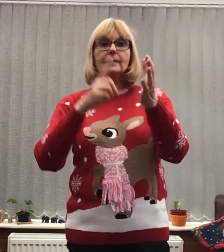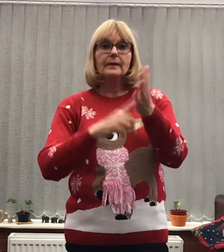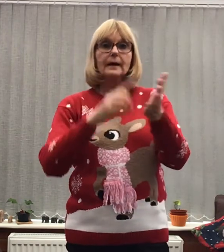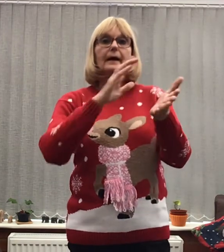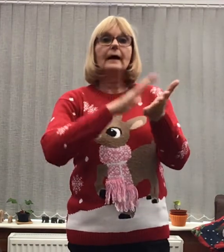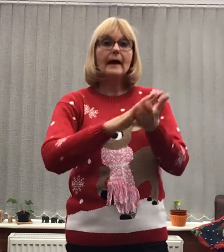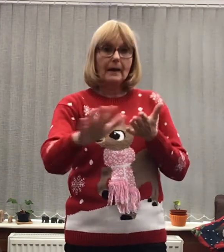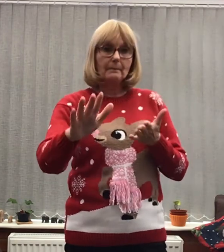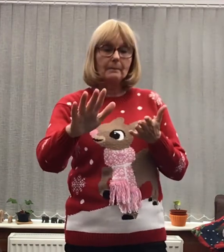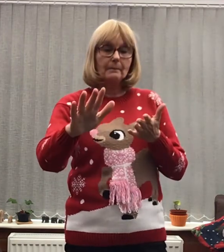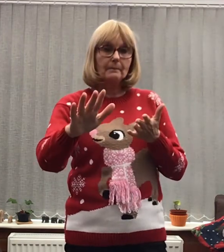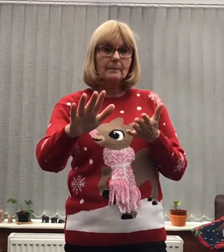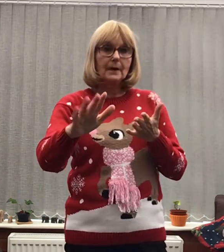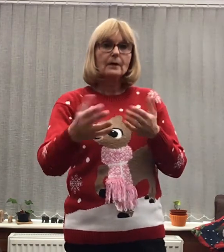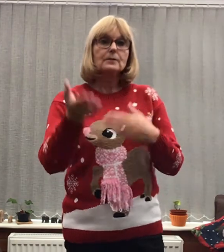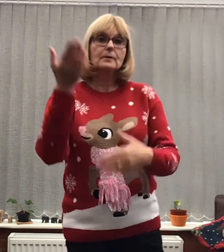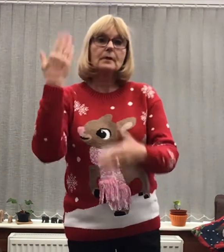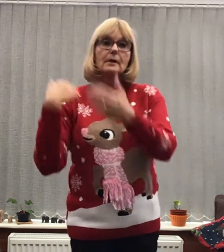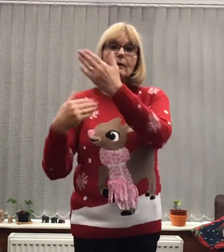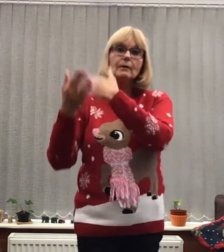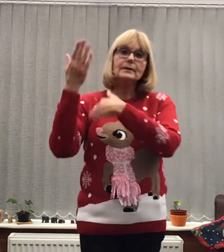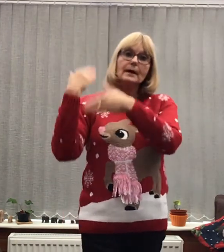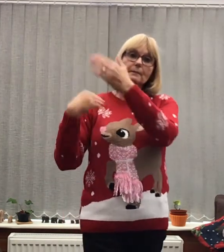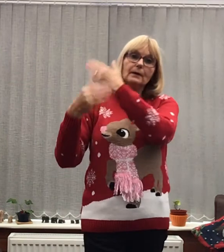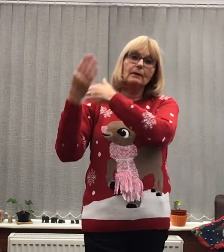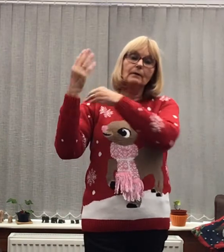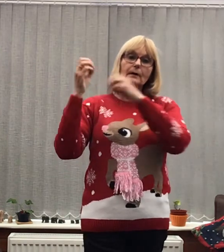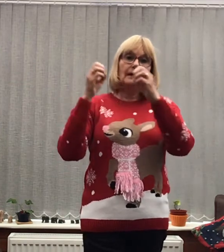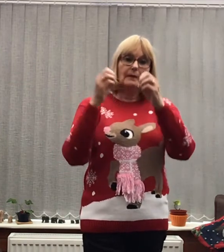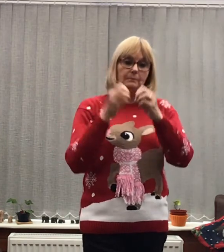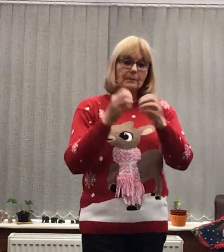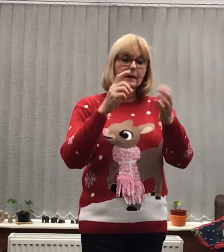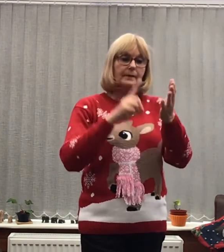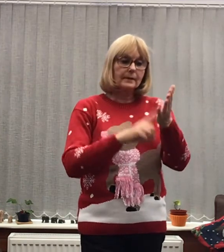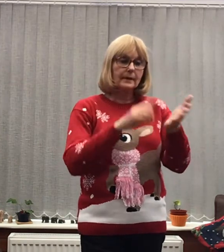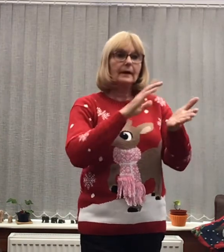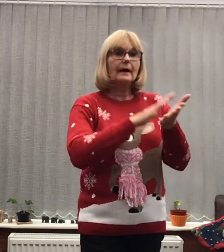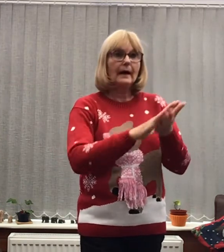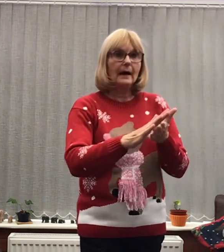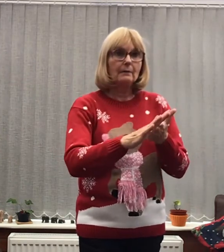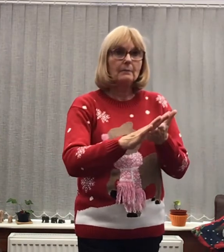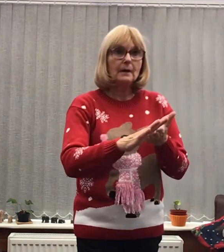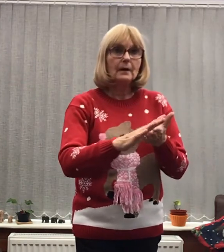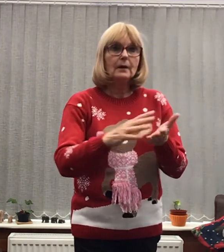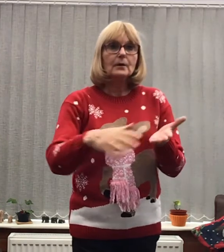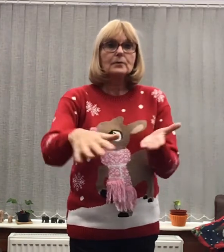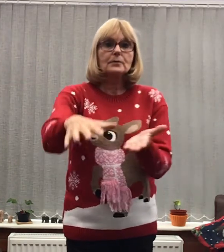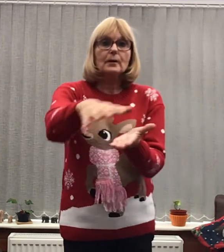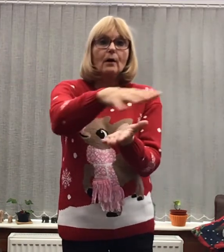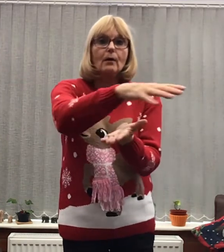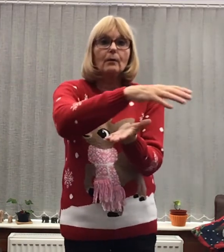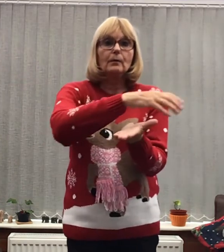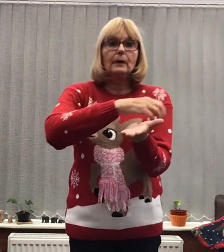Bethlehem So long time ago In Bethlehem So the Holy